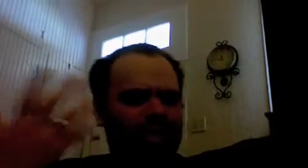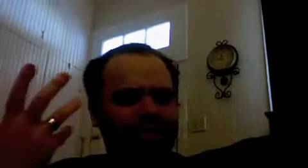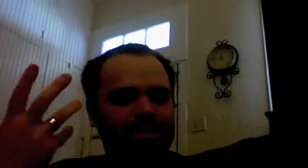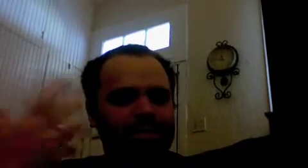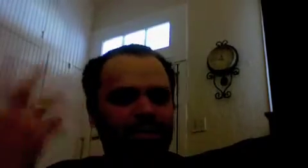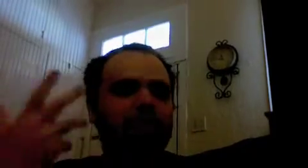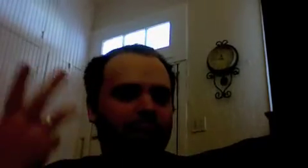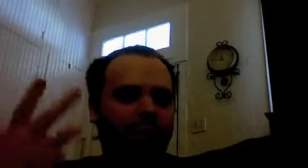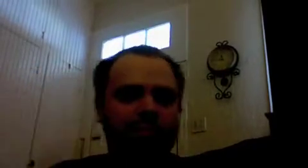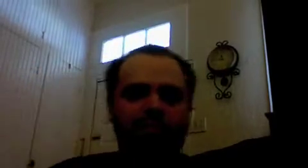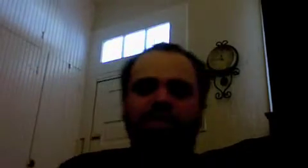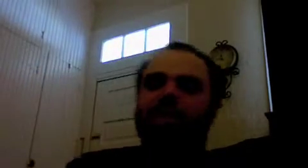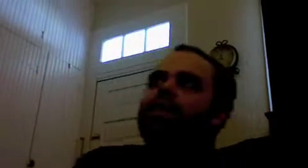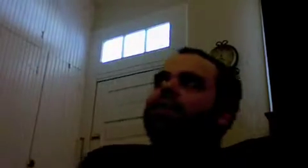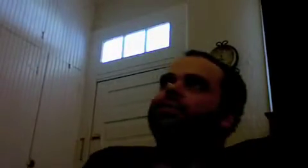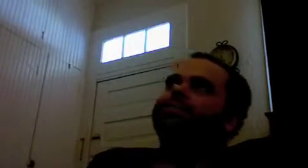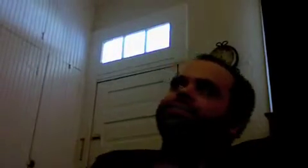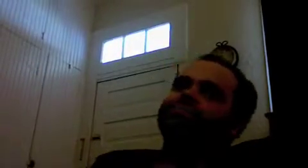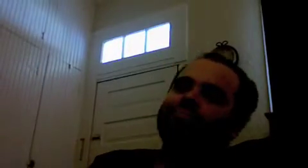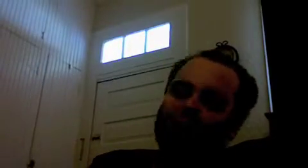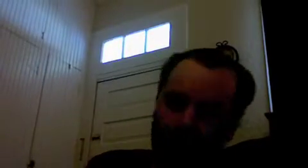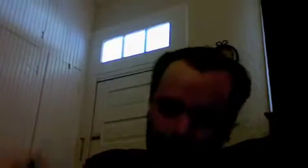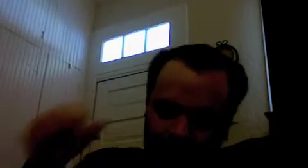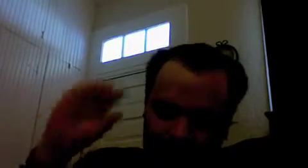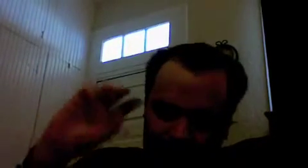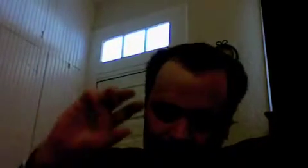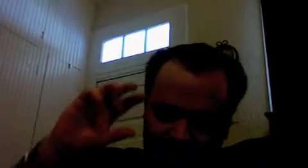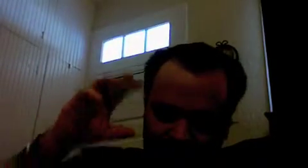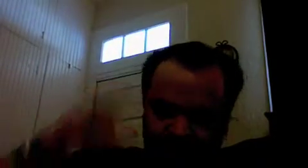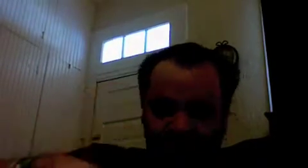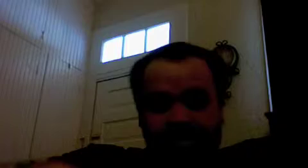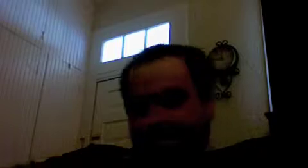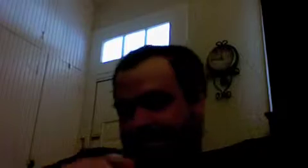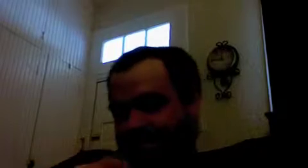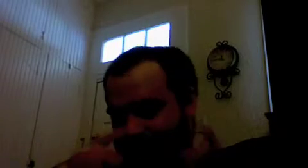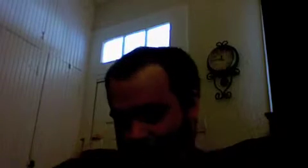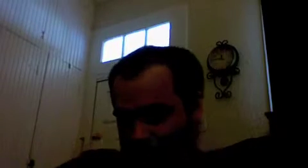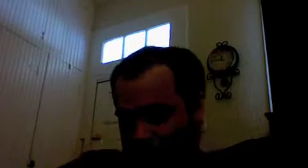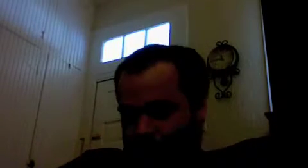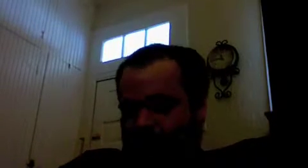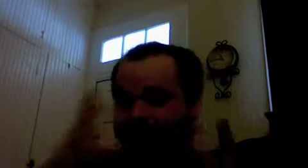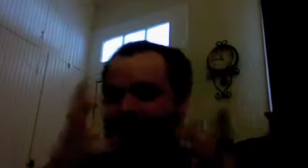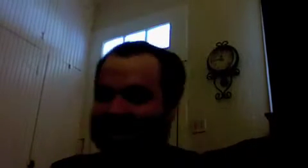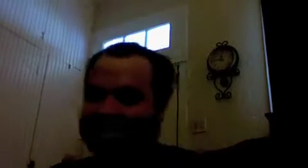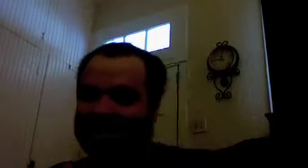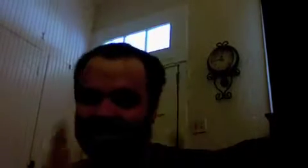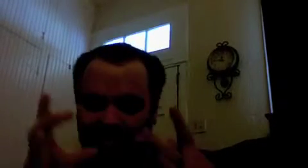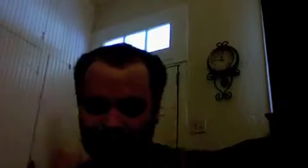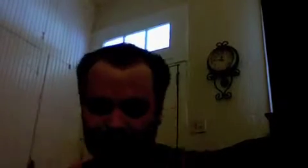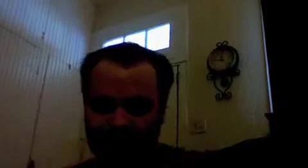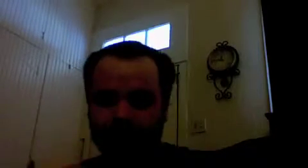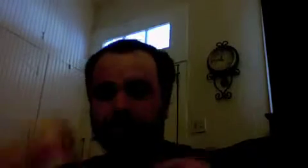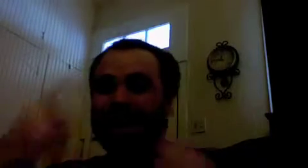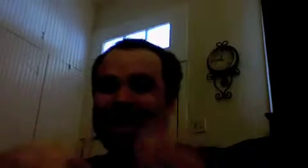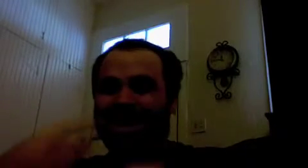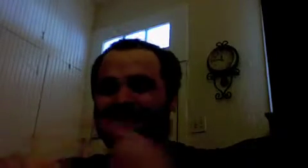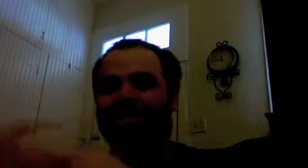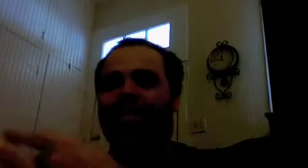other there are other problems with that model but this here paragraph 18 is the first place where we get anything that